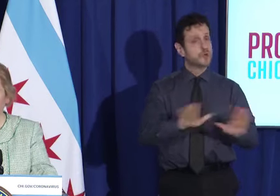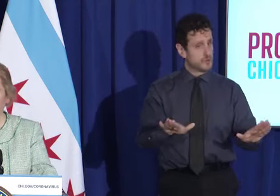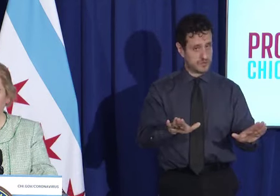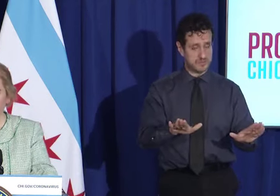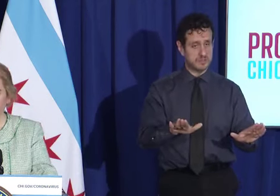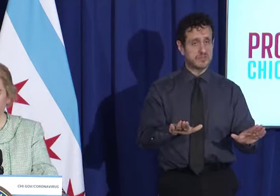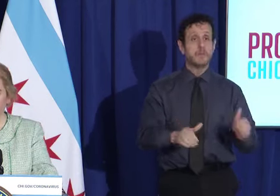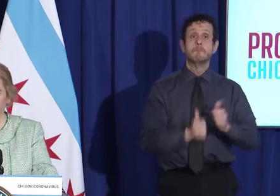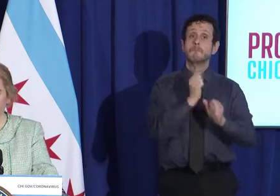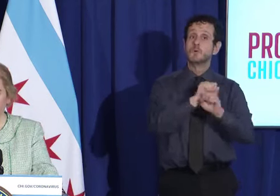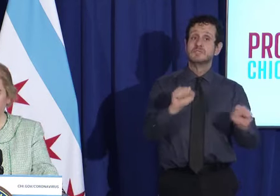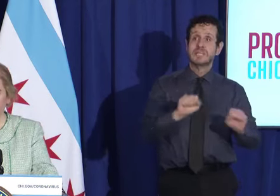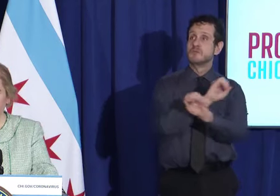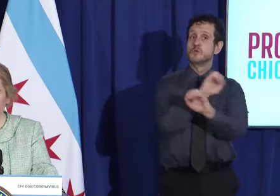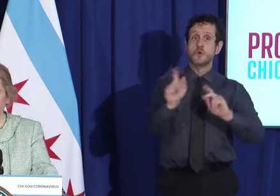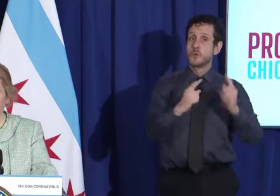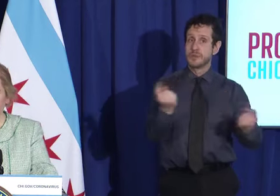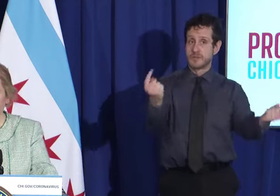Chicago.